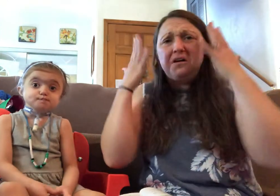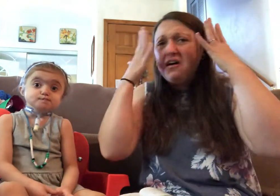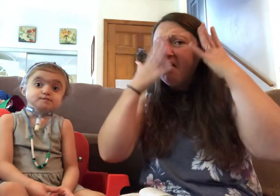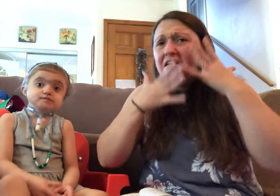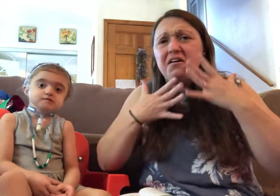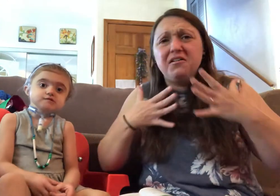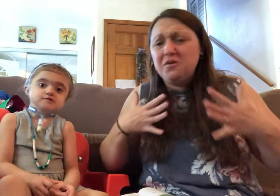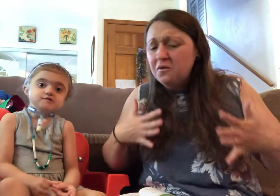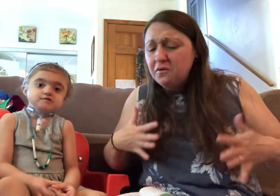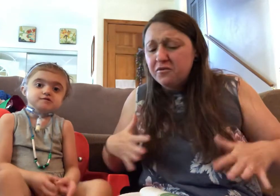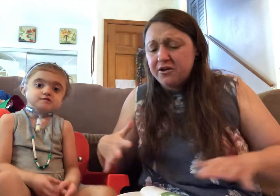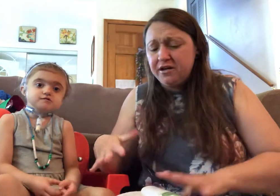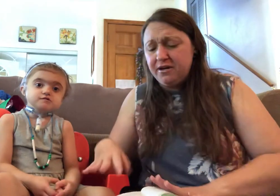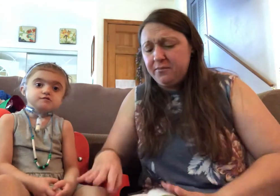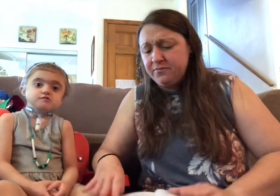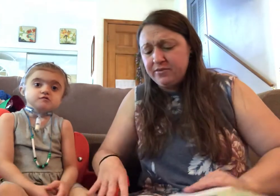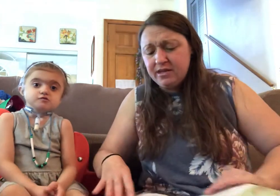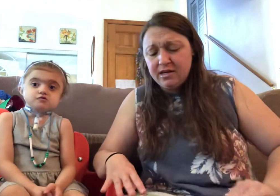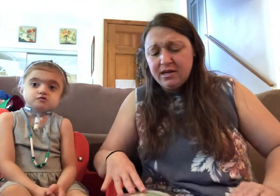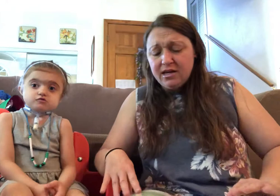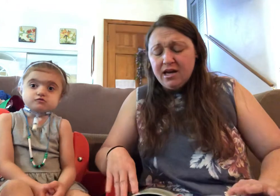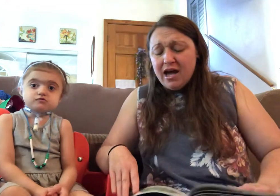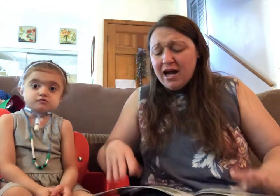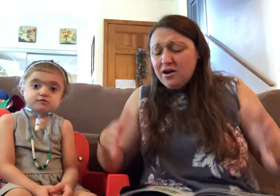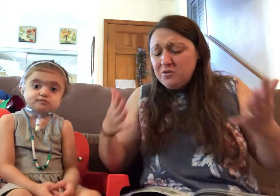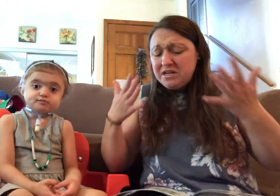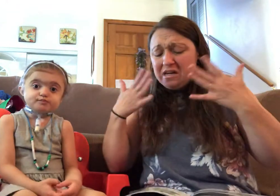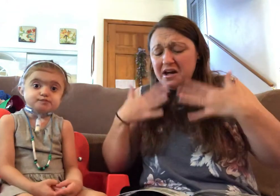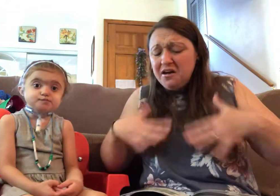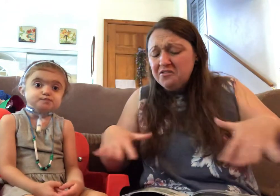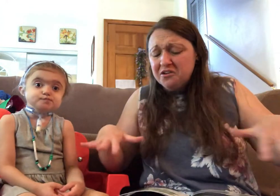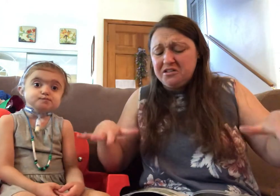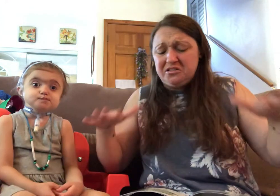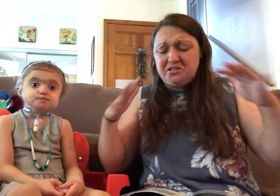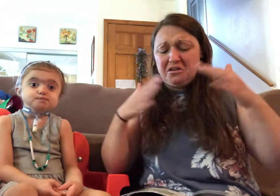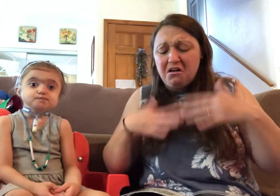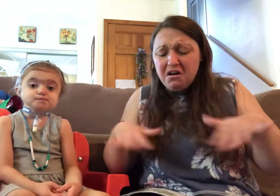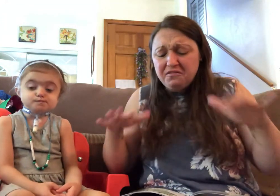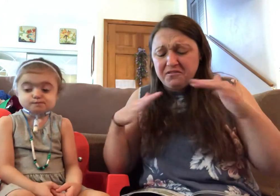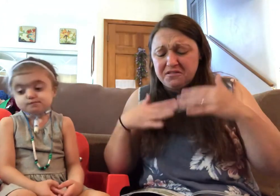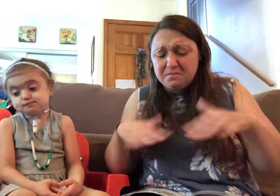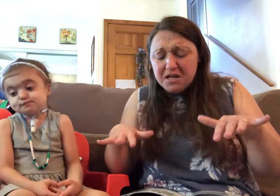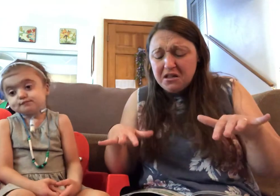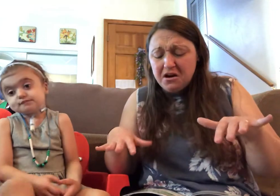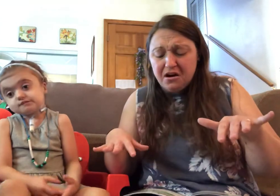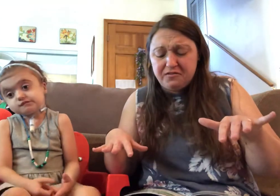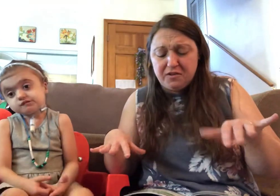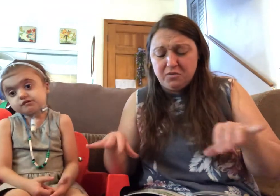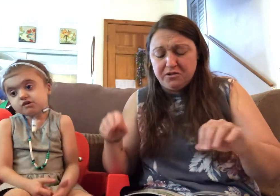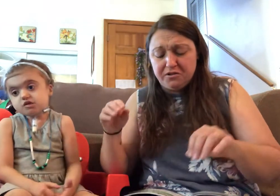all over him. How would he ever get this awful smell off? He wondered.